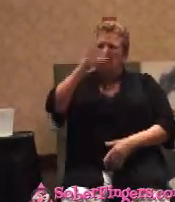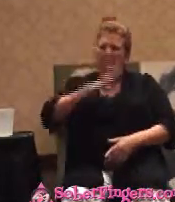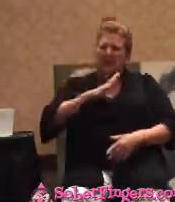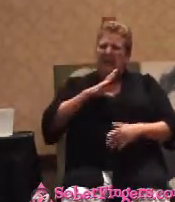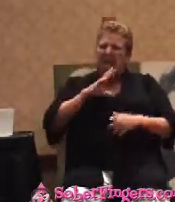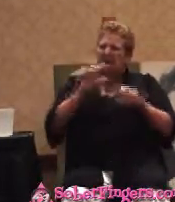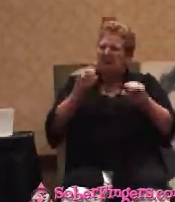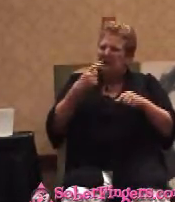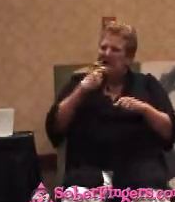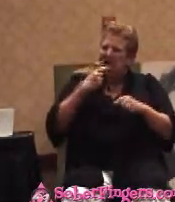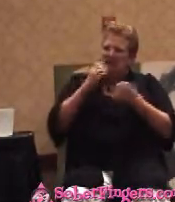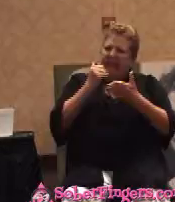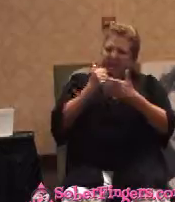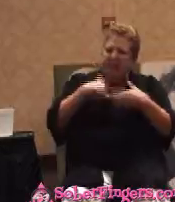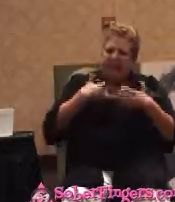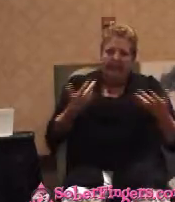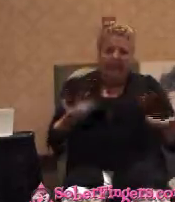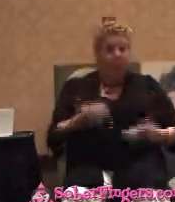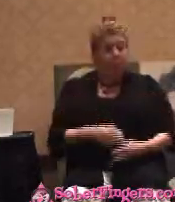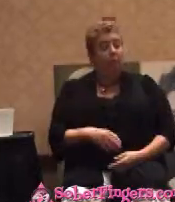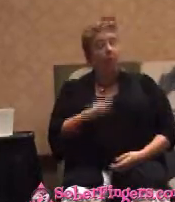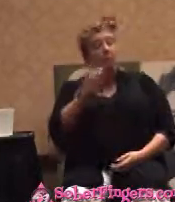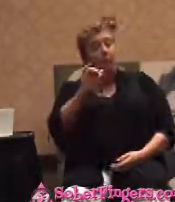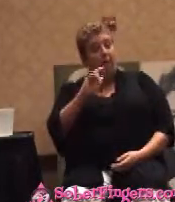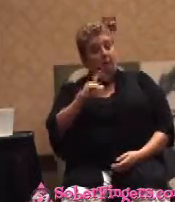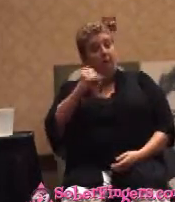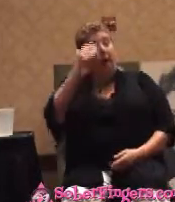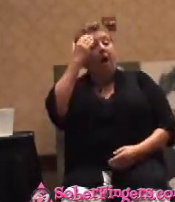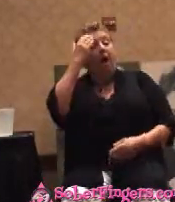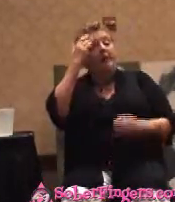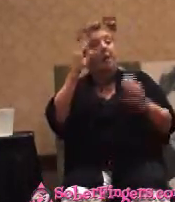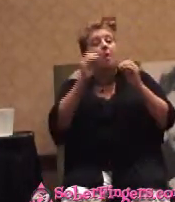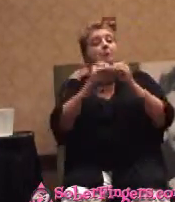Well, I know a lot more about being old than you know about being young.